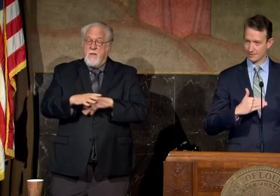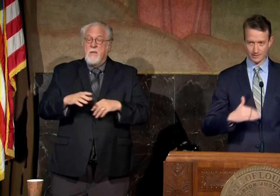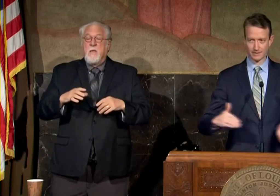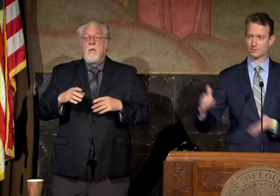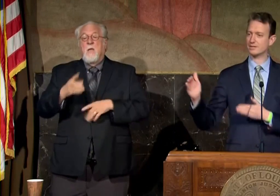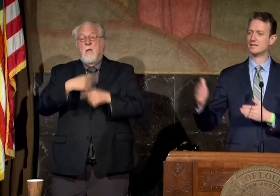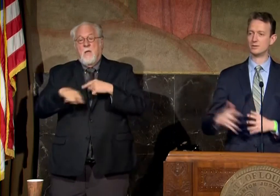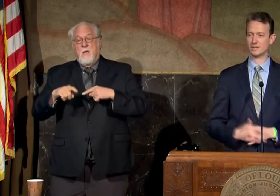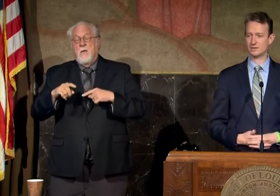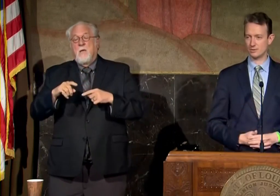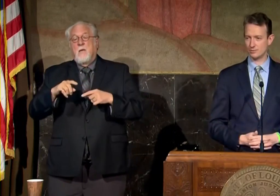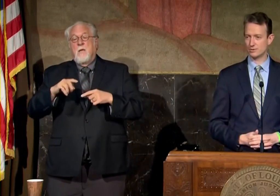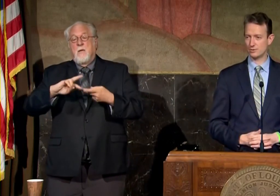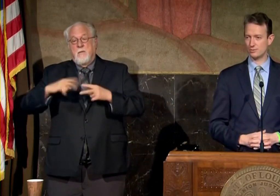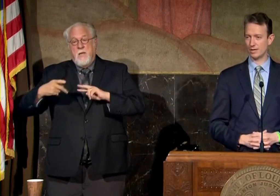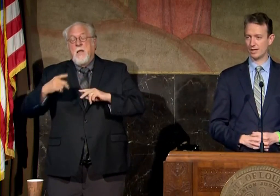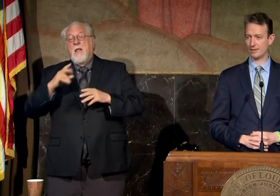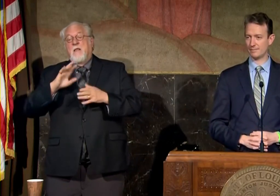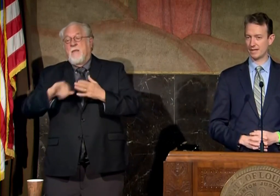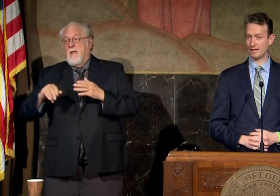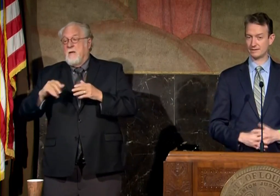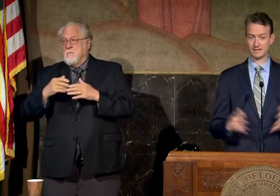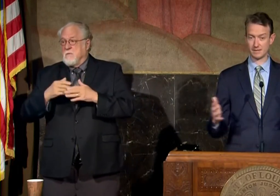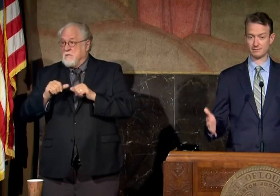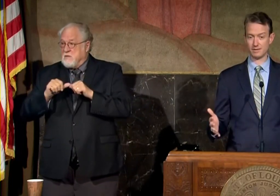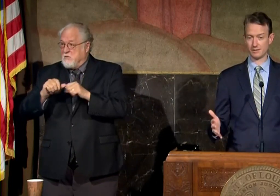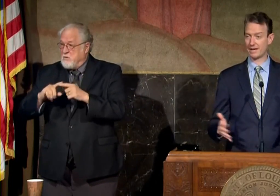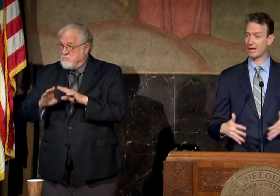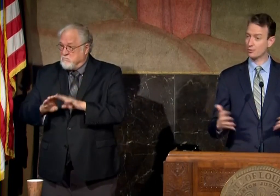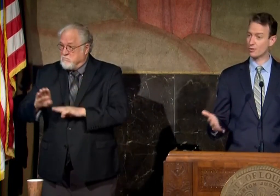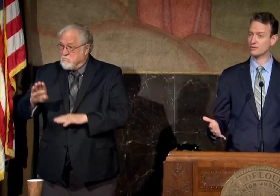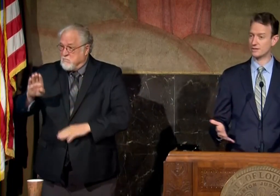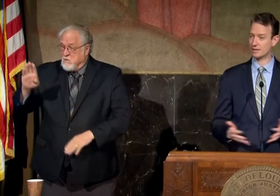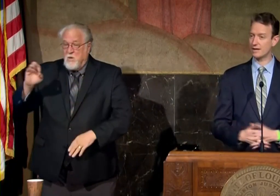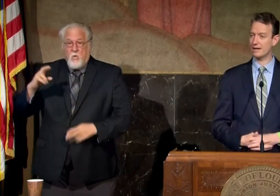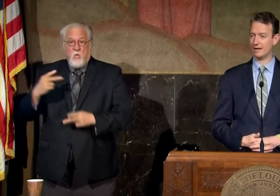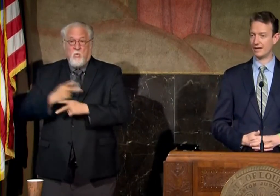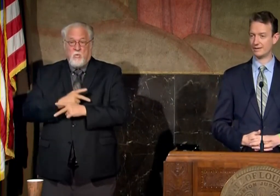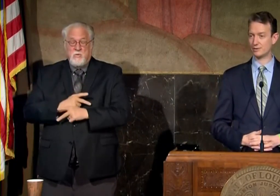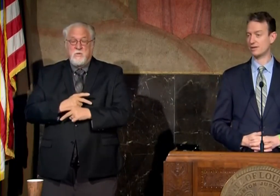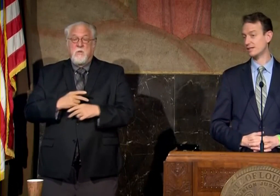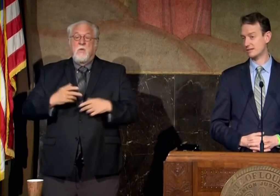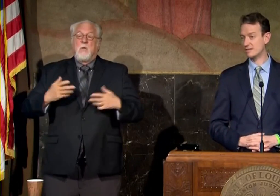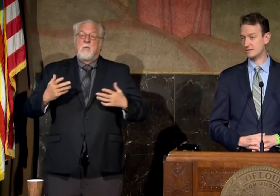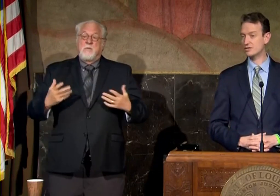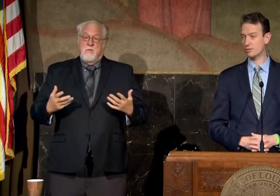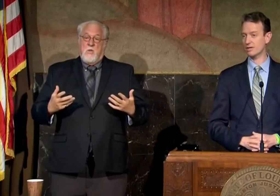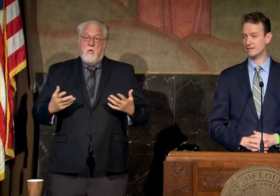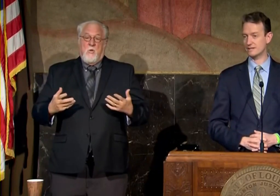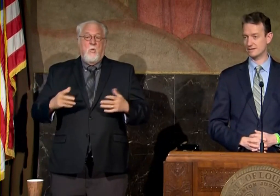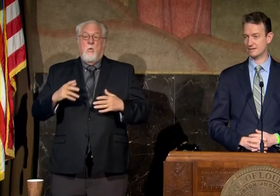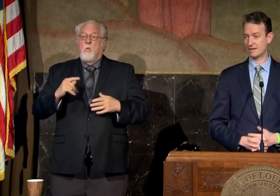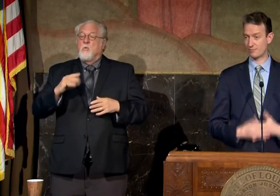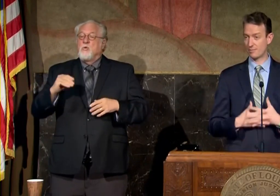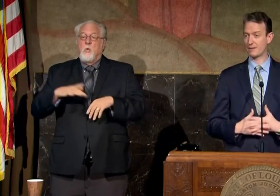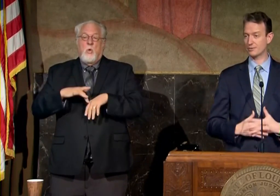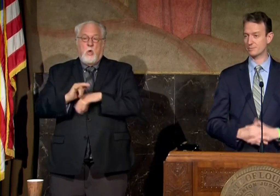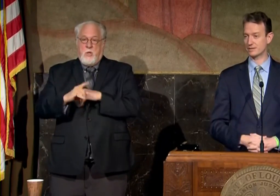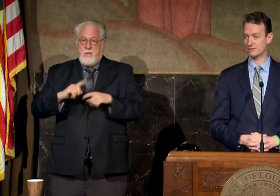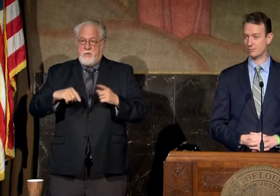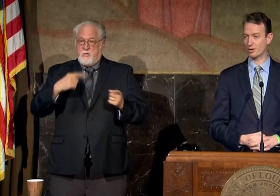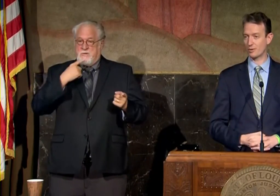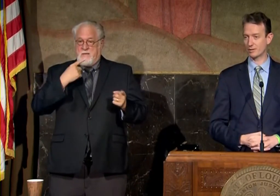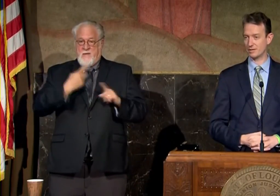things are continuing to to stay bad or worsening uh so i think it's it's too early to to say from my